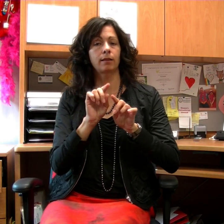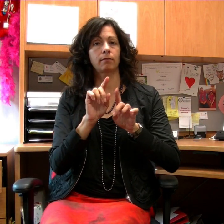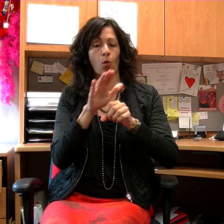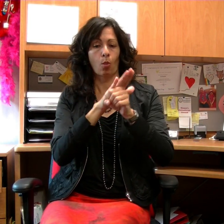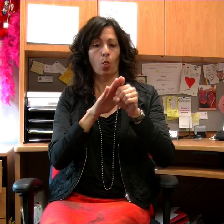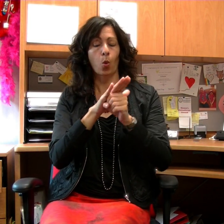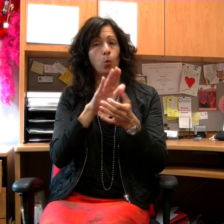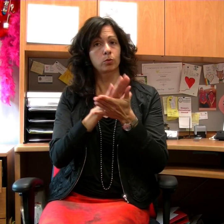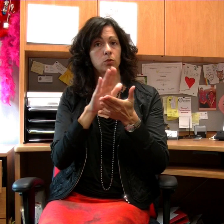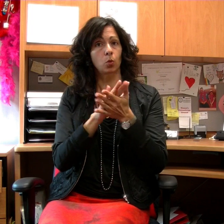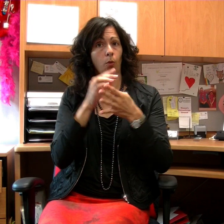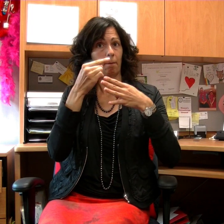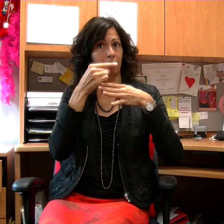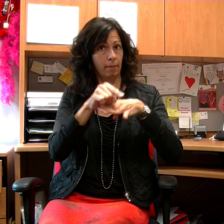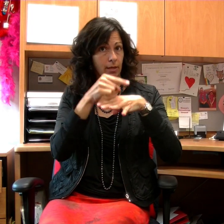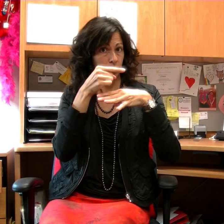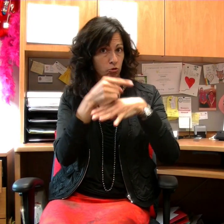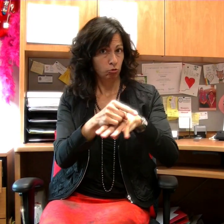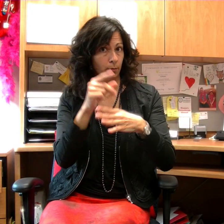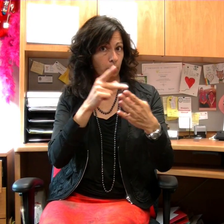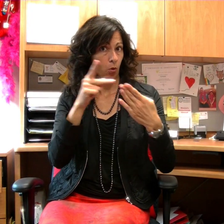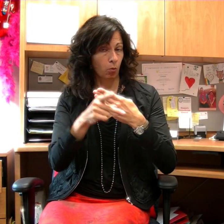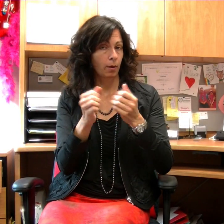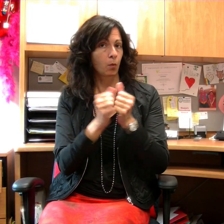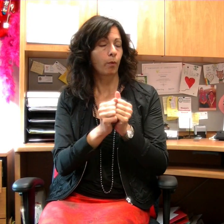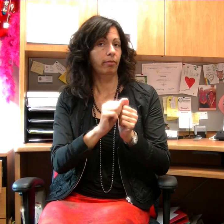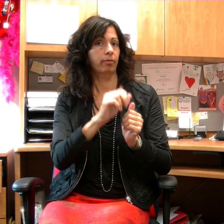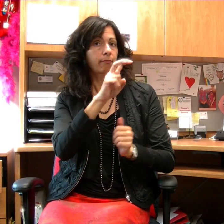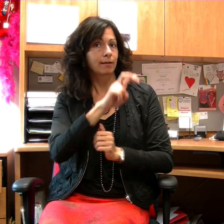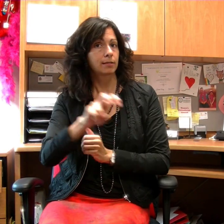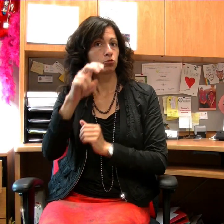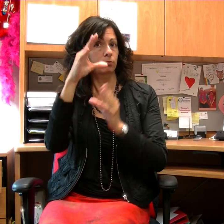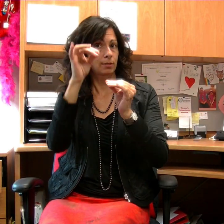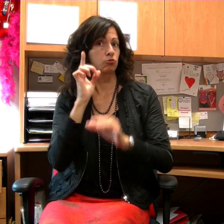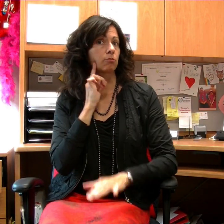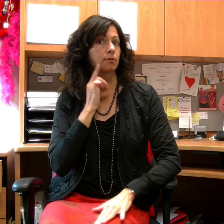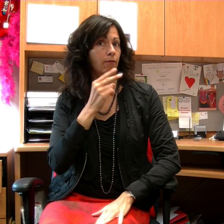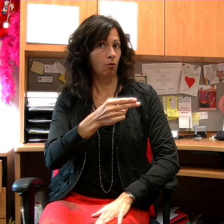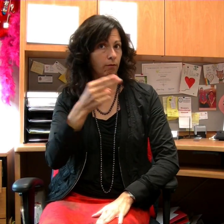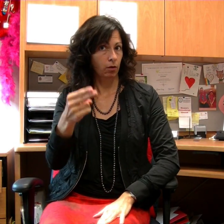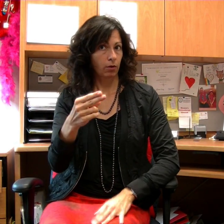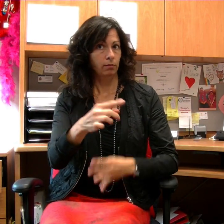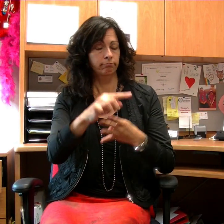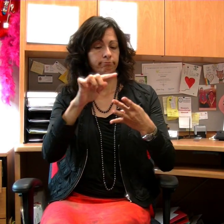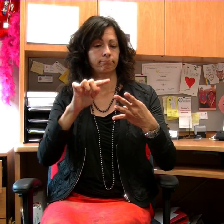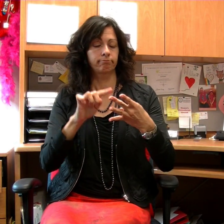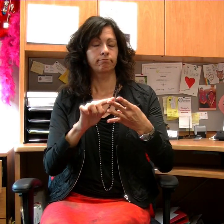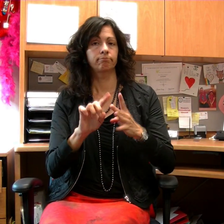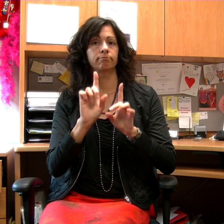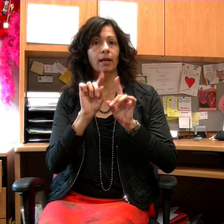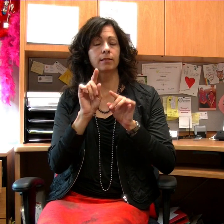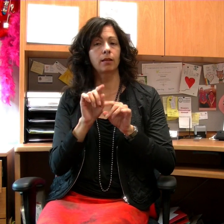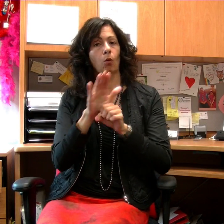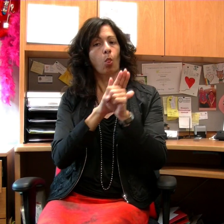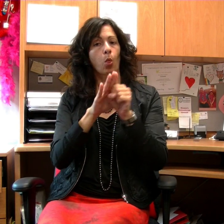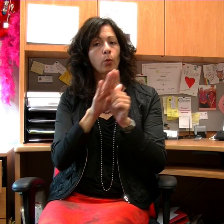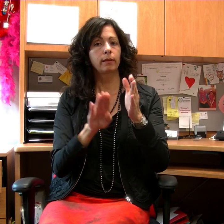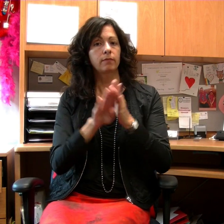BC. They can attend a local mainstream school with an itinerant deaf and hard of hearing teacher. They can attend a locally developed